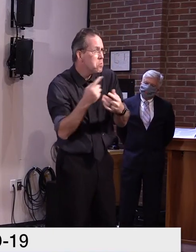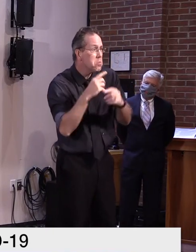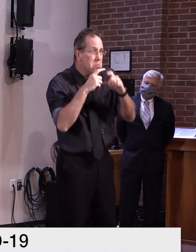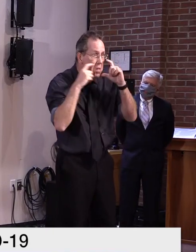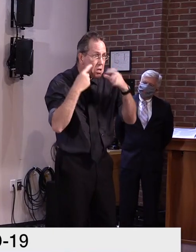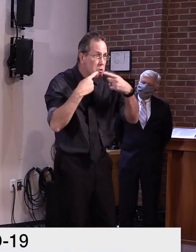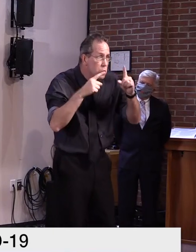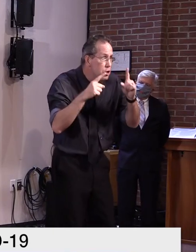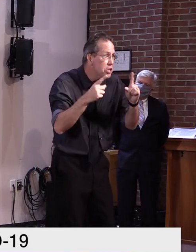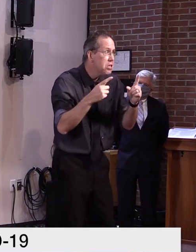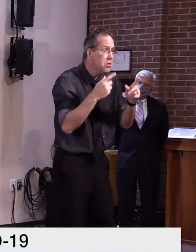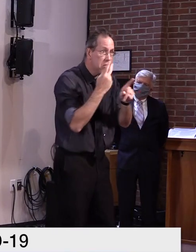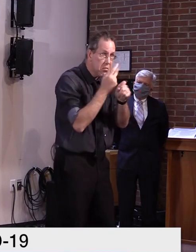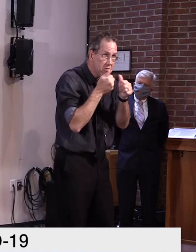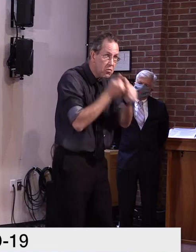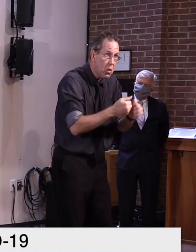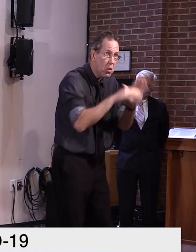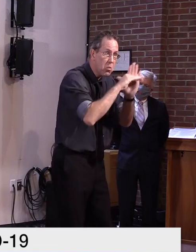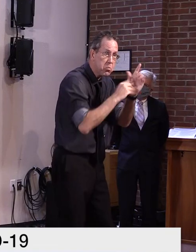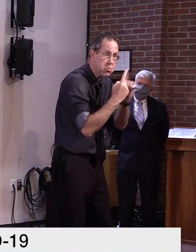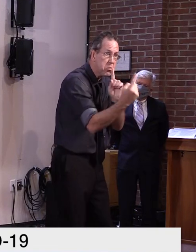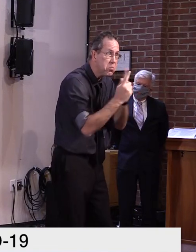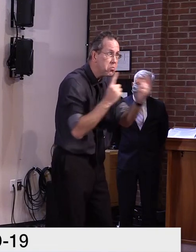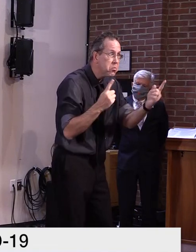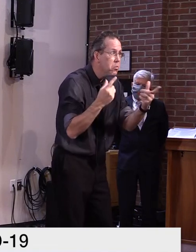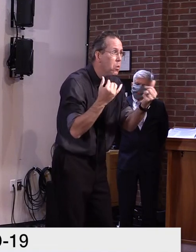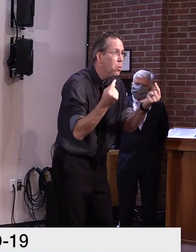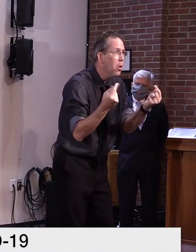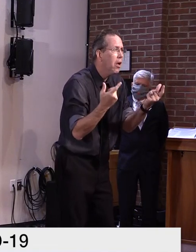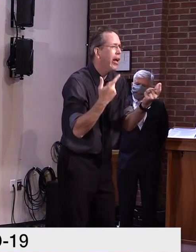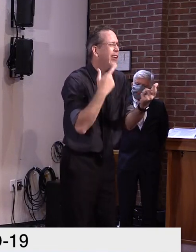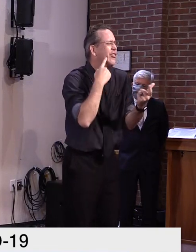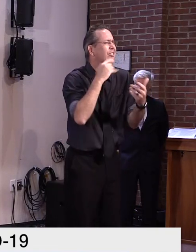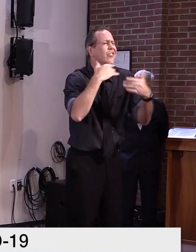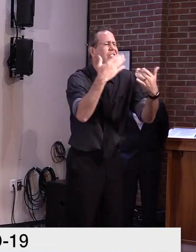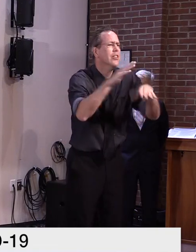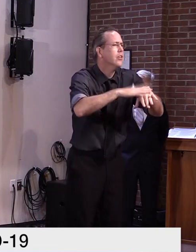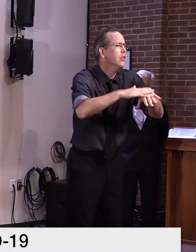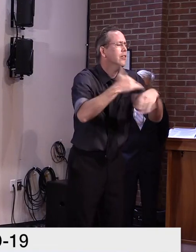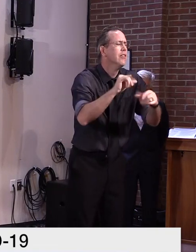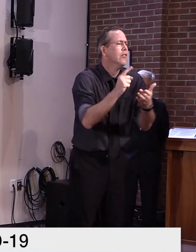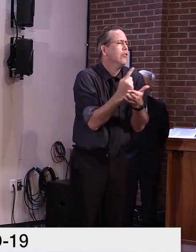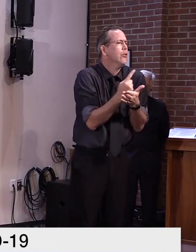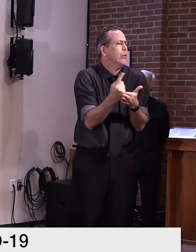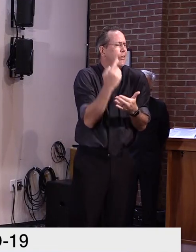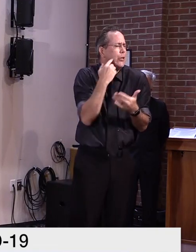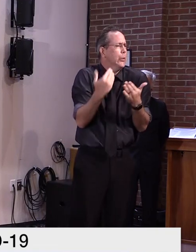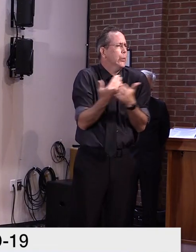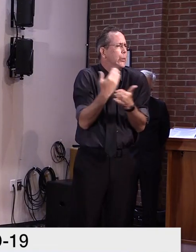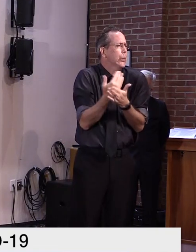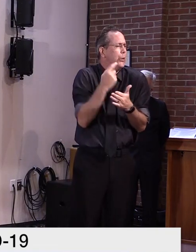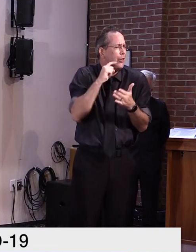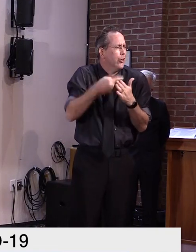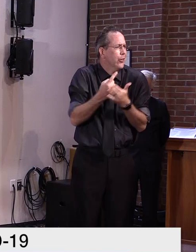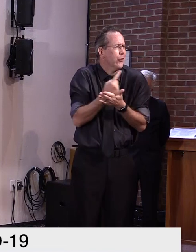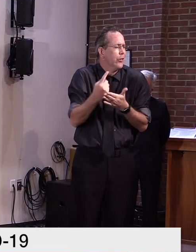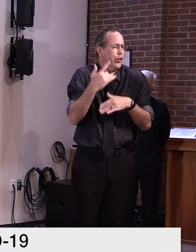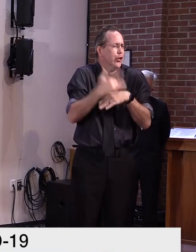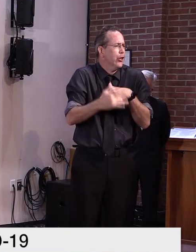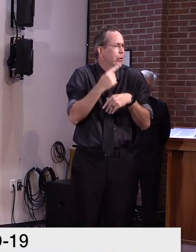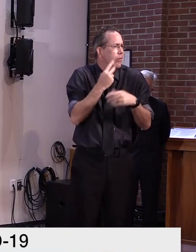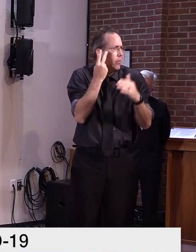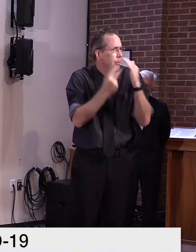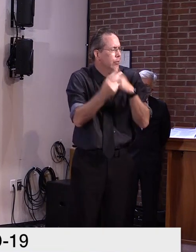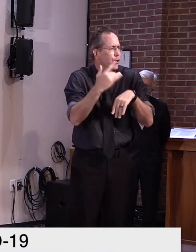key goals of getting school reopened so we can begin to do some of that assessment. I wouldn't qualify that necessarily as research, but it's certainly a